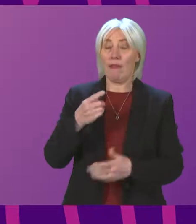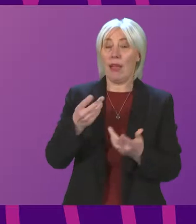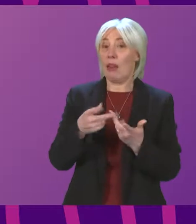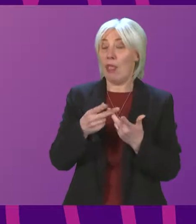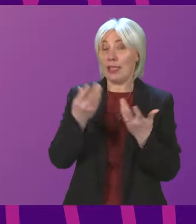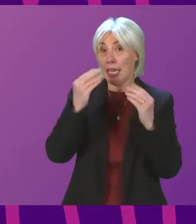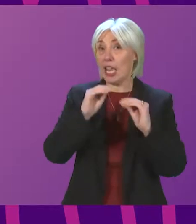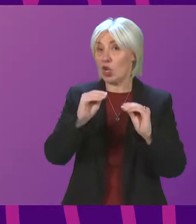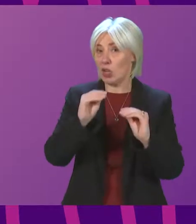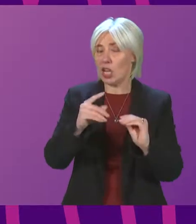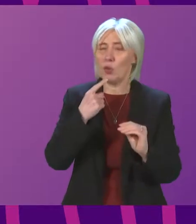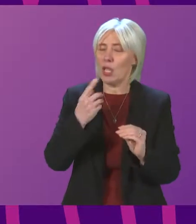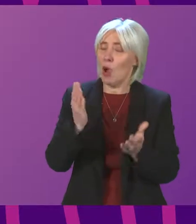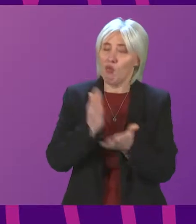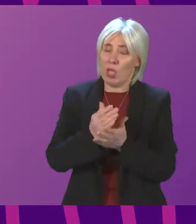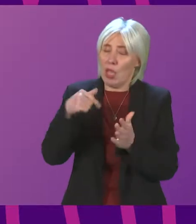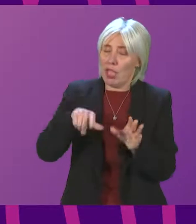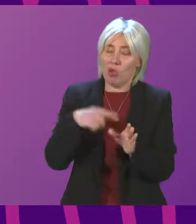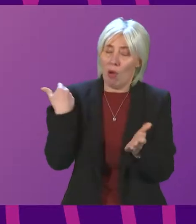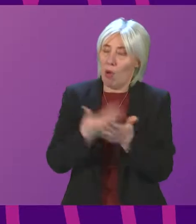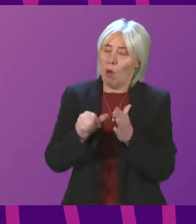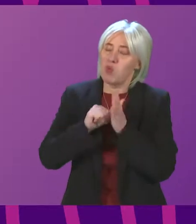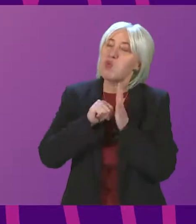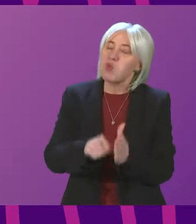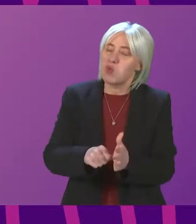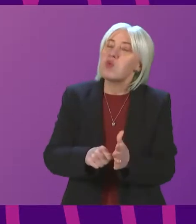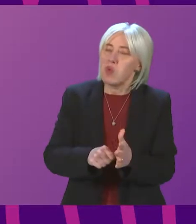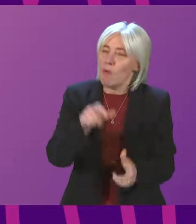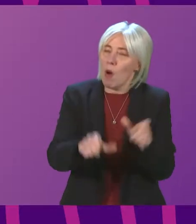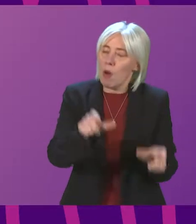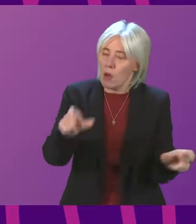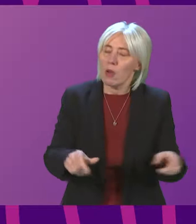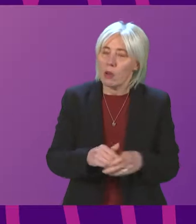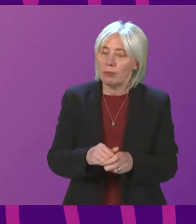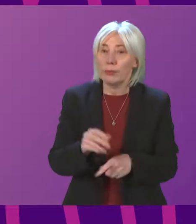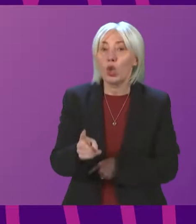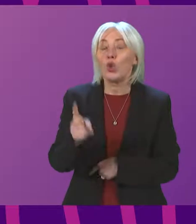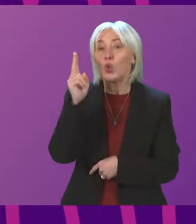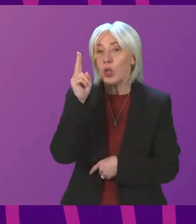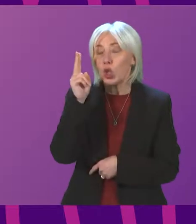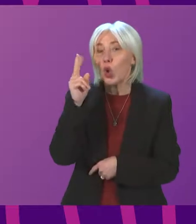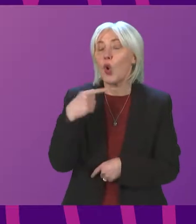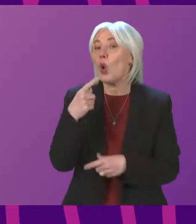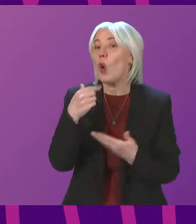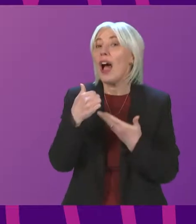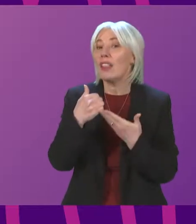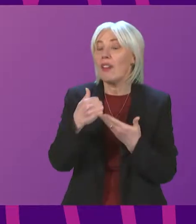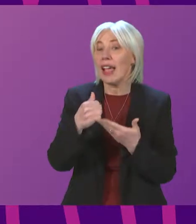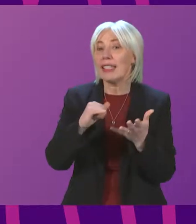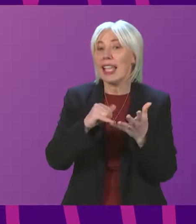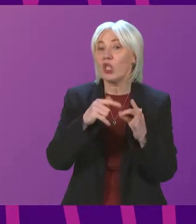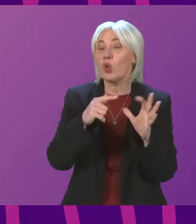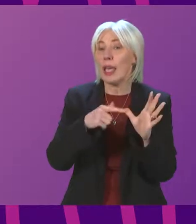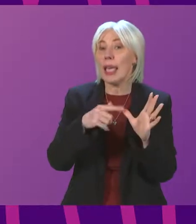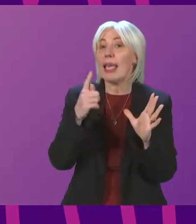acknowledged what another exceptionally difficult year this has been. Two weeks ago, I advised that the SQA had